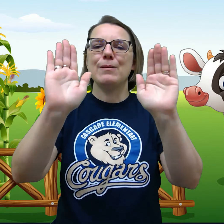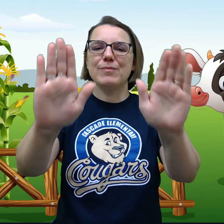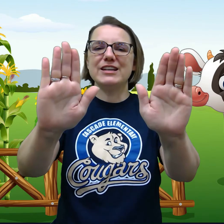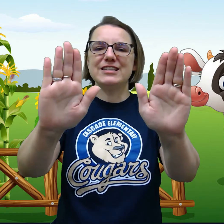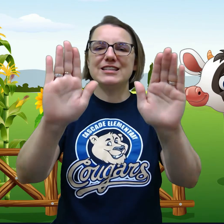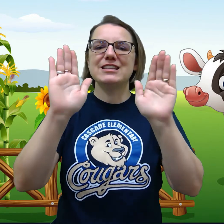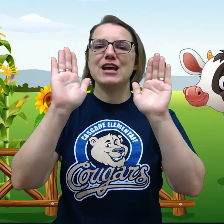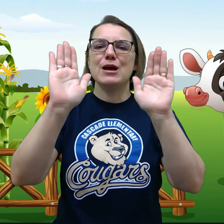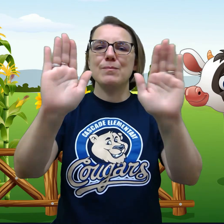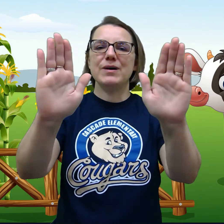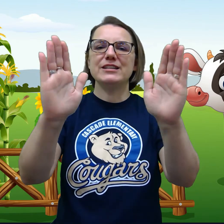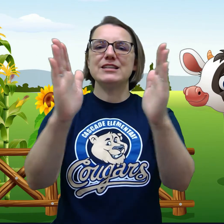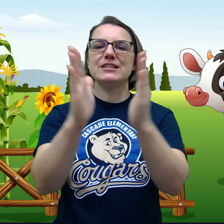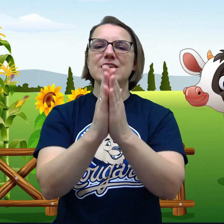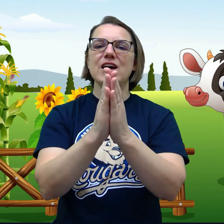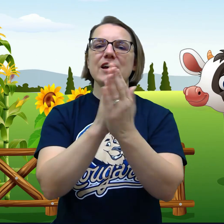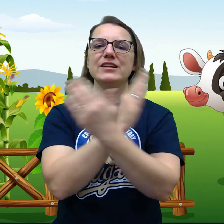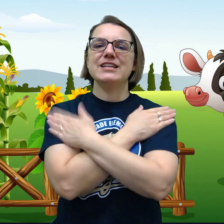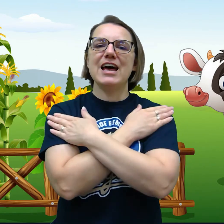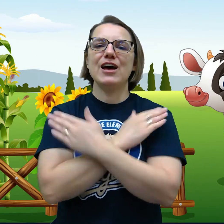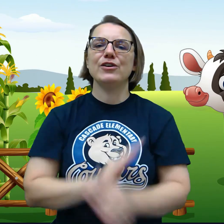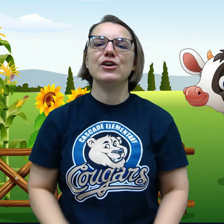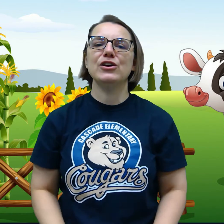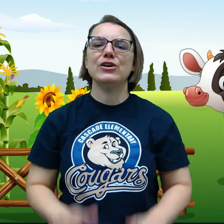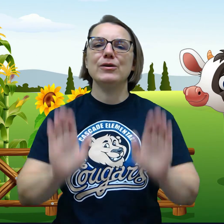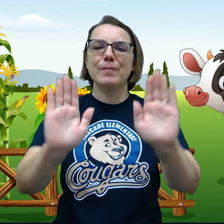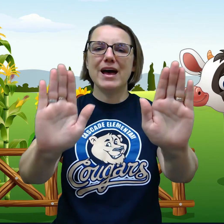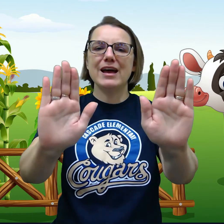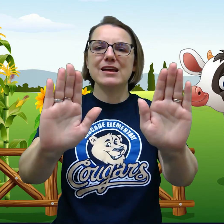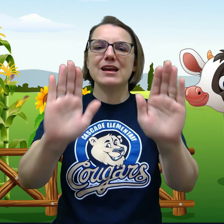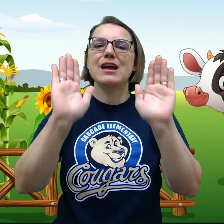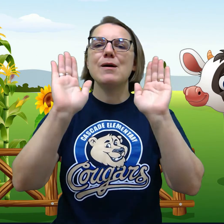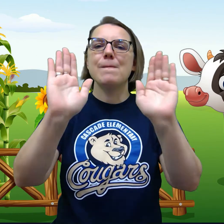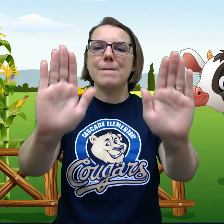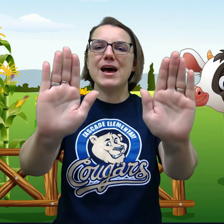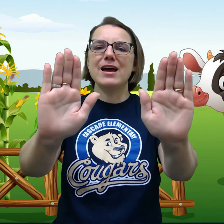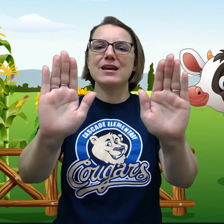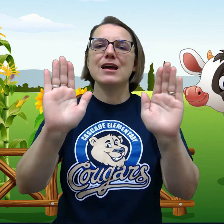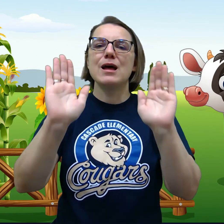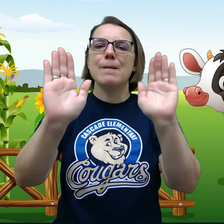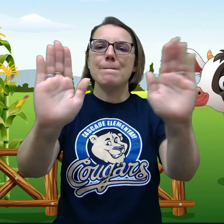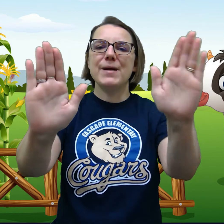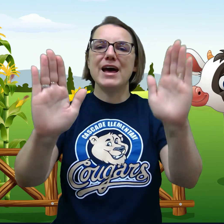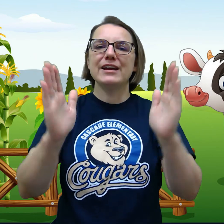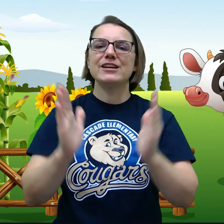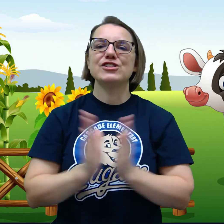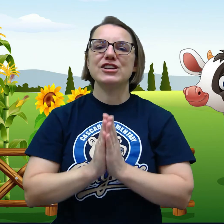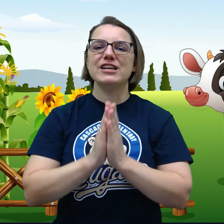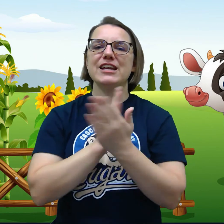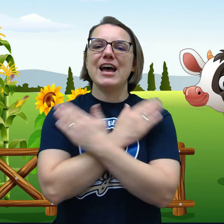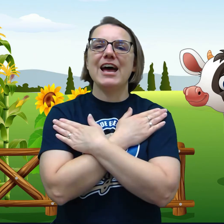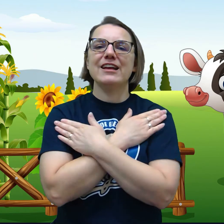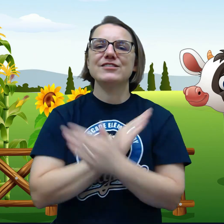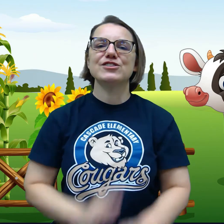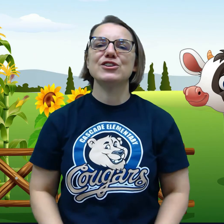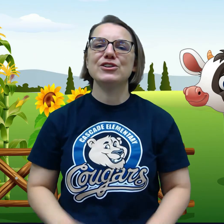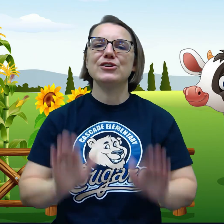buttons, buttons, all down her back, back, back. She asked her